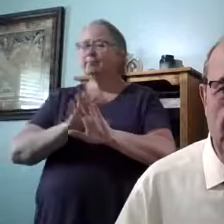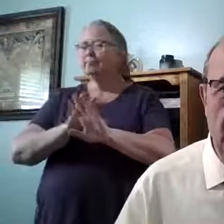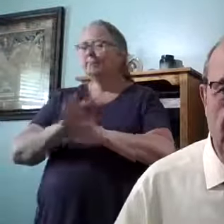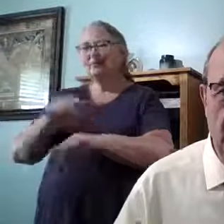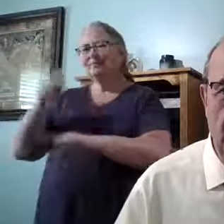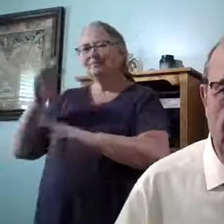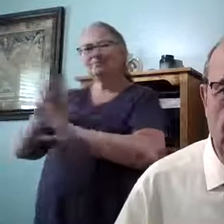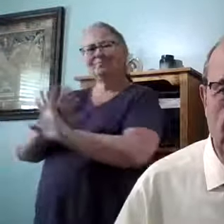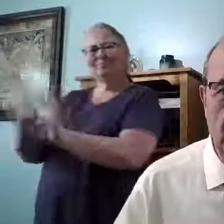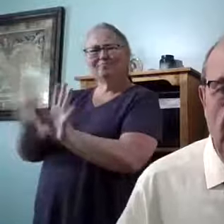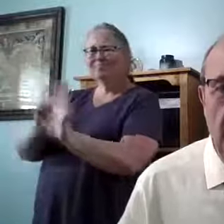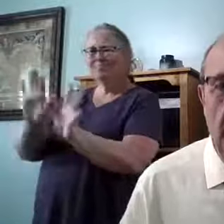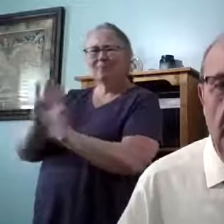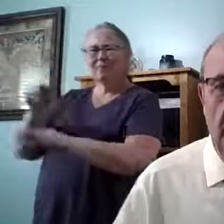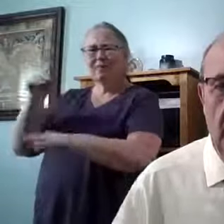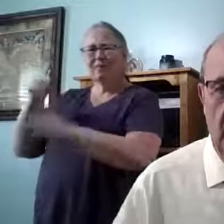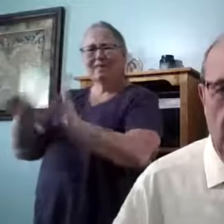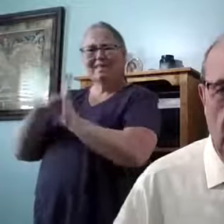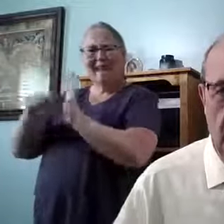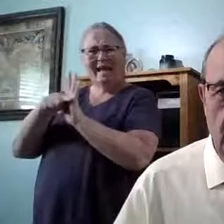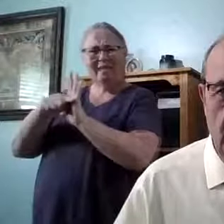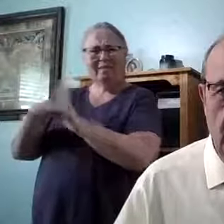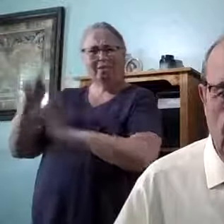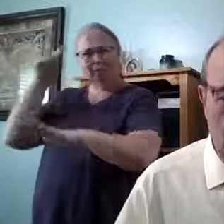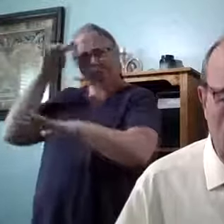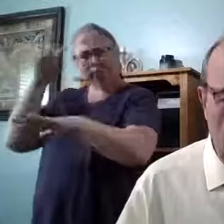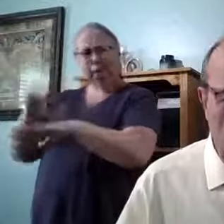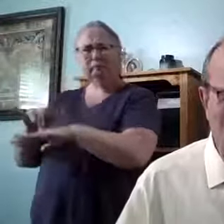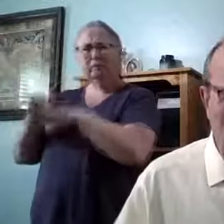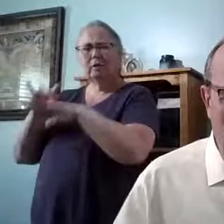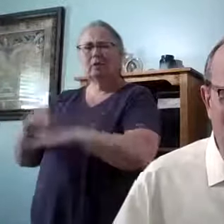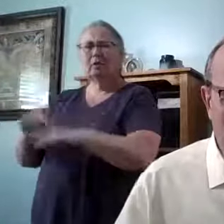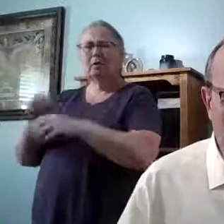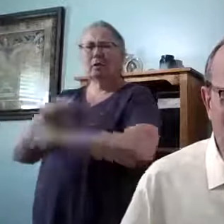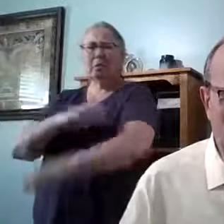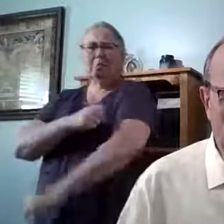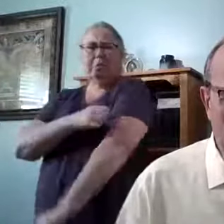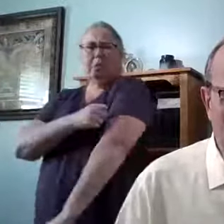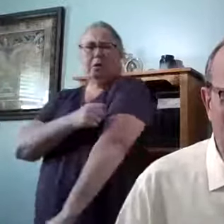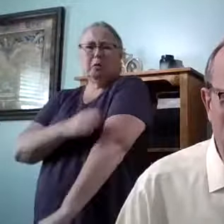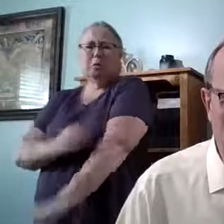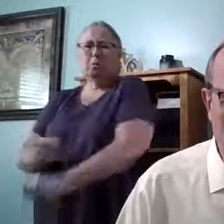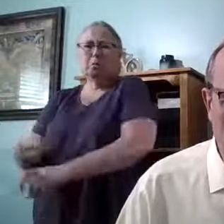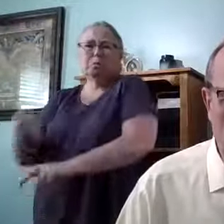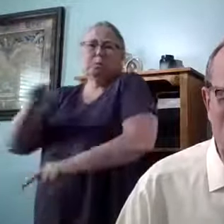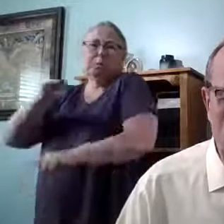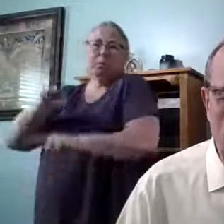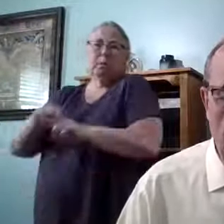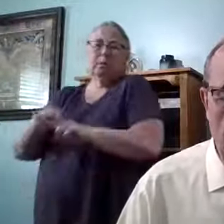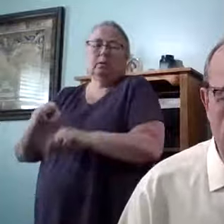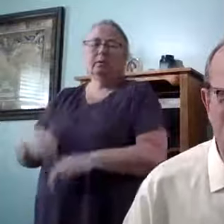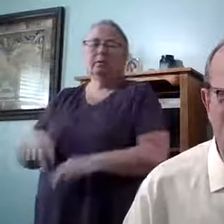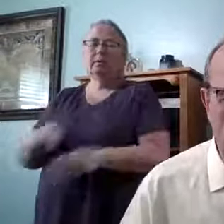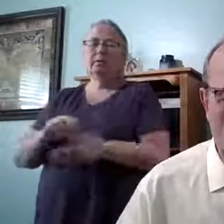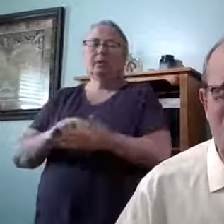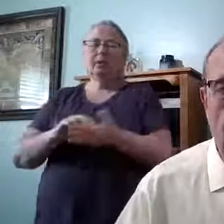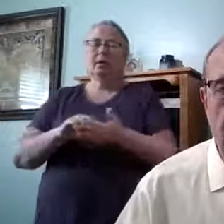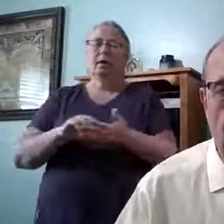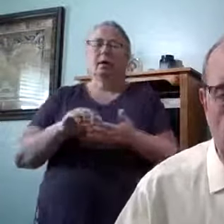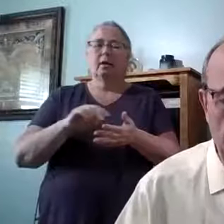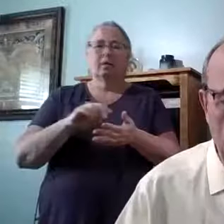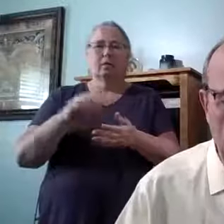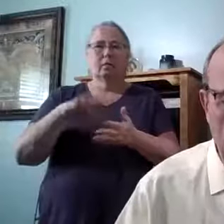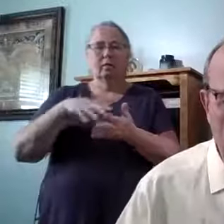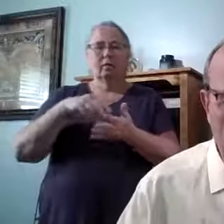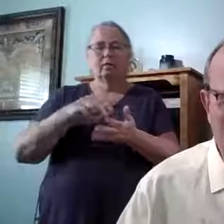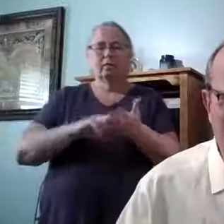negative, because if you do, your blood pressure goes up. You know, verse nine, the things which you learned and received and heard and